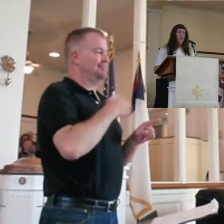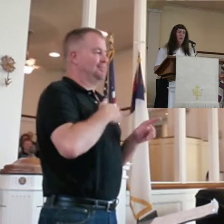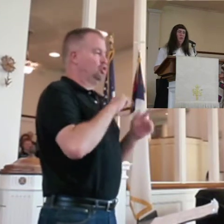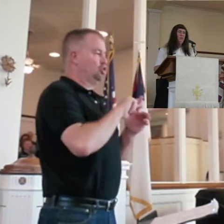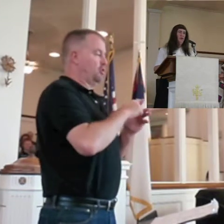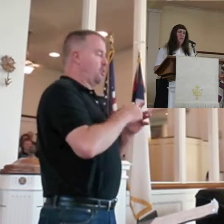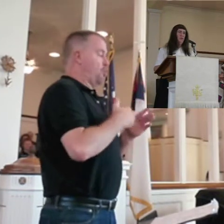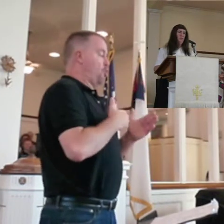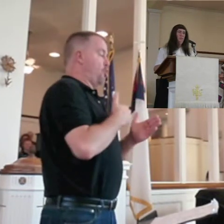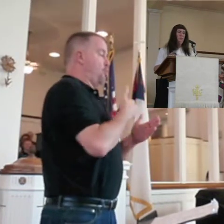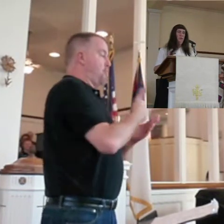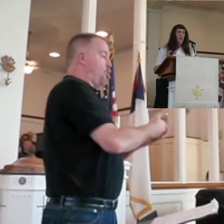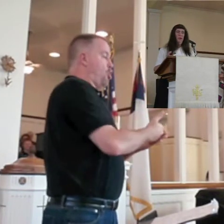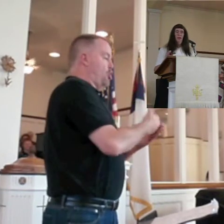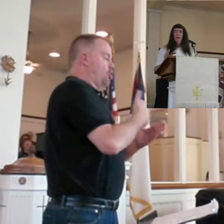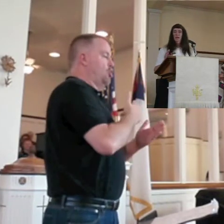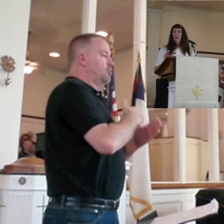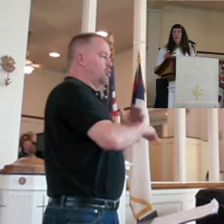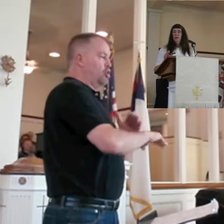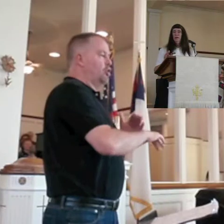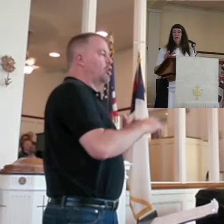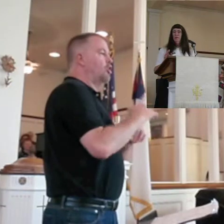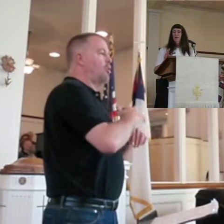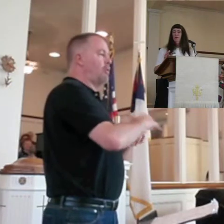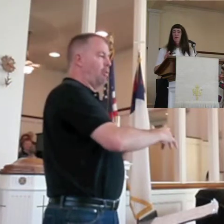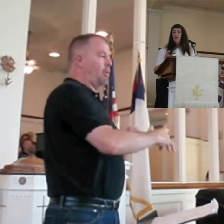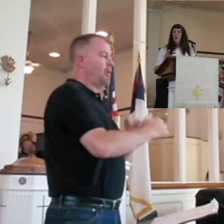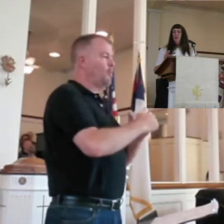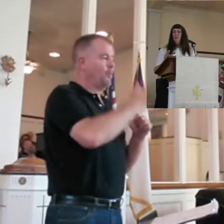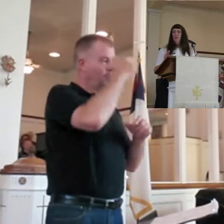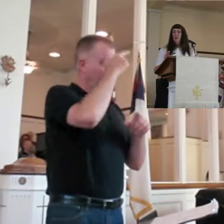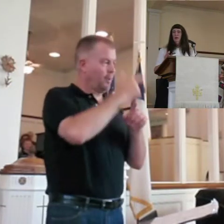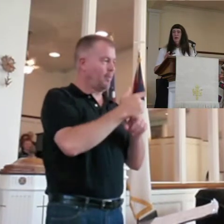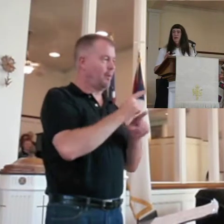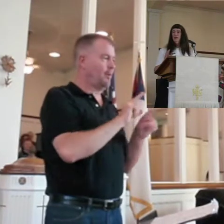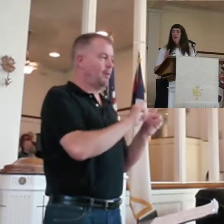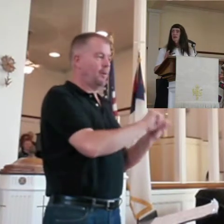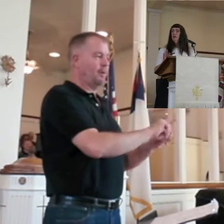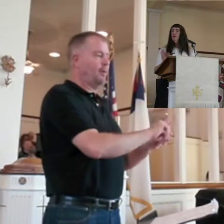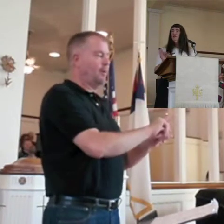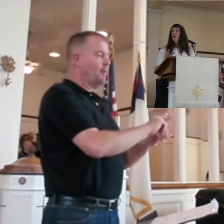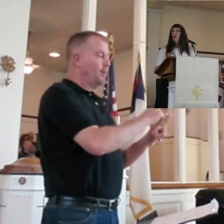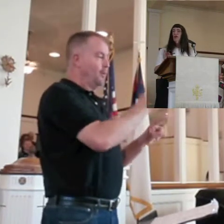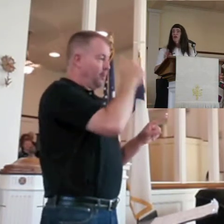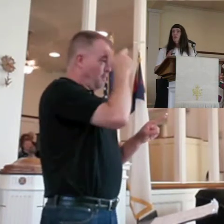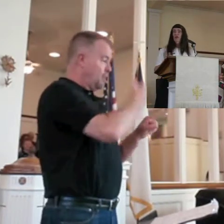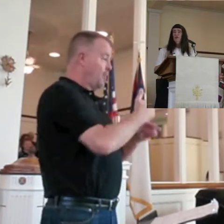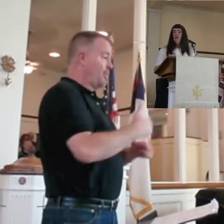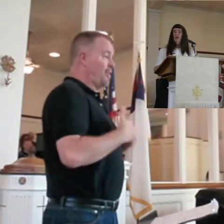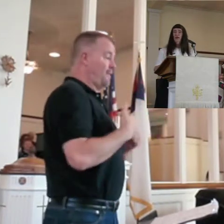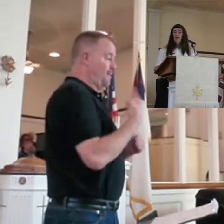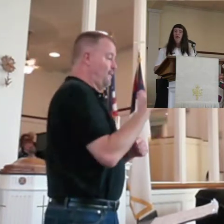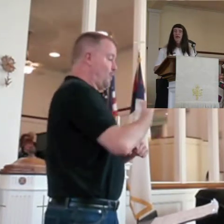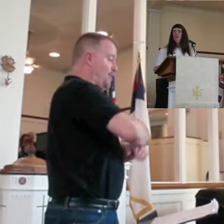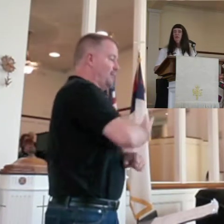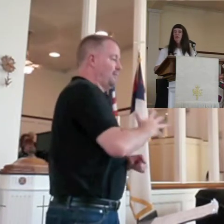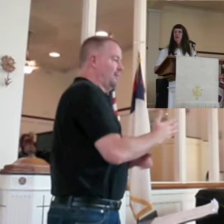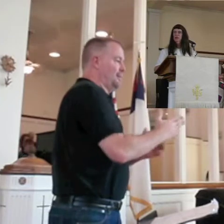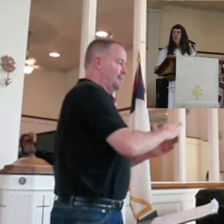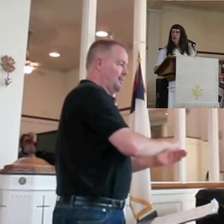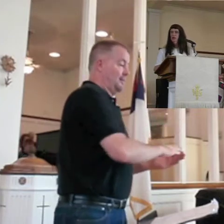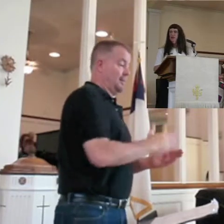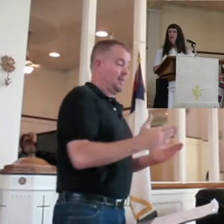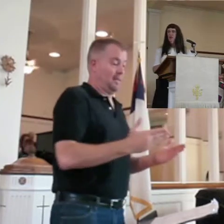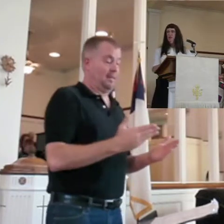born premature with a brother. And my brother only lasted four days, and they didn't give me a whole lot of time after that. Here I am